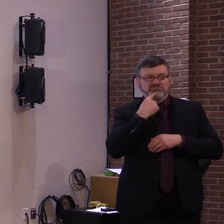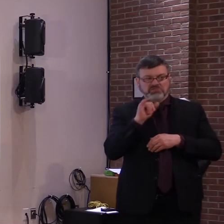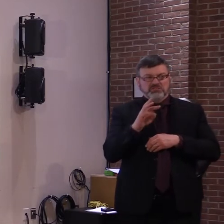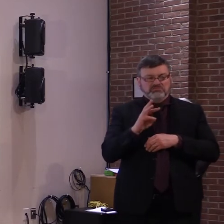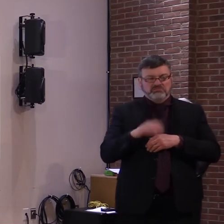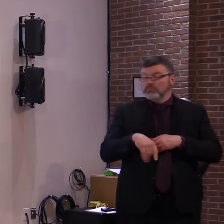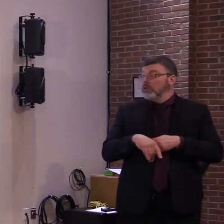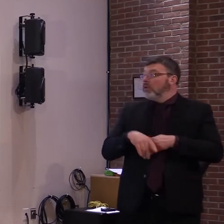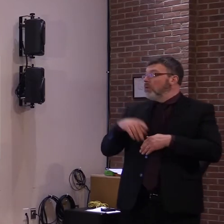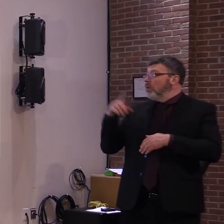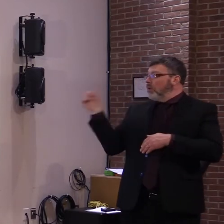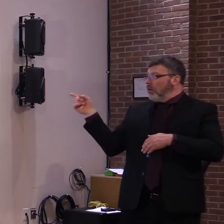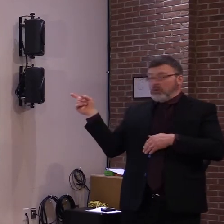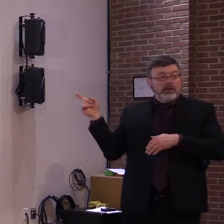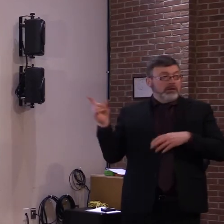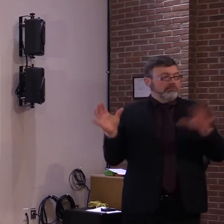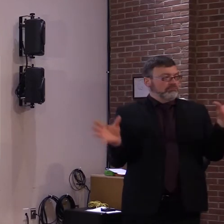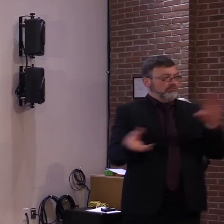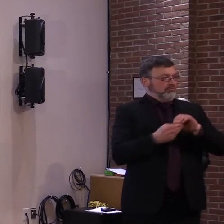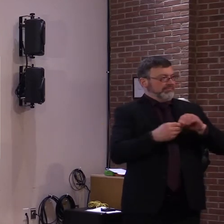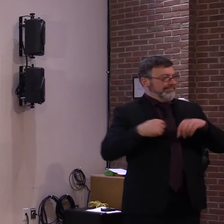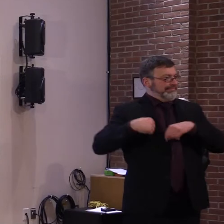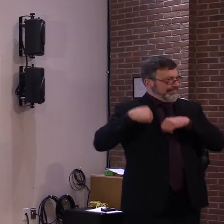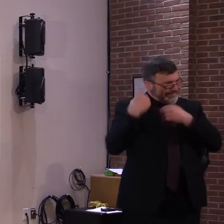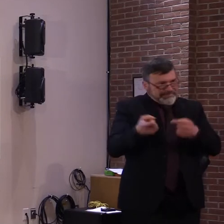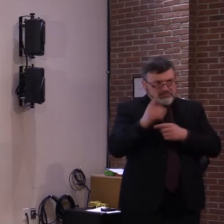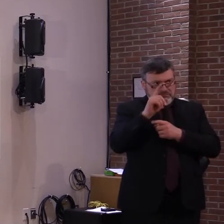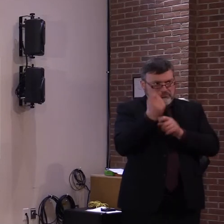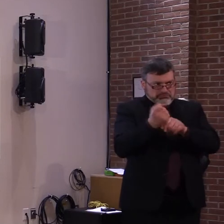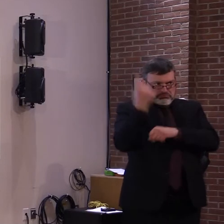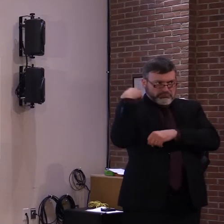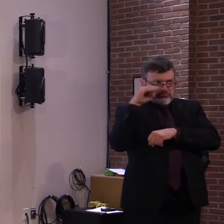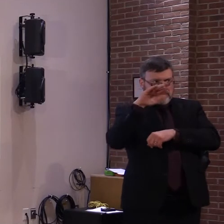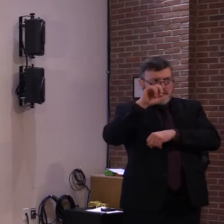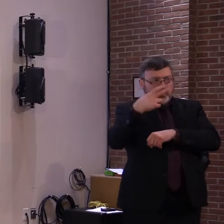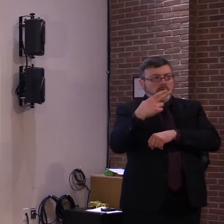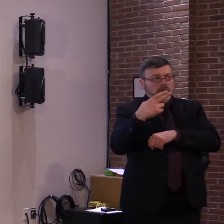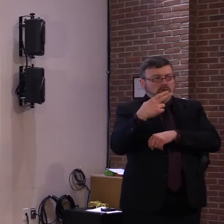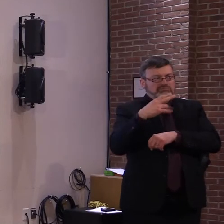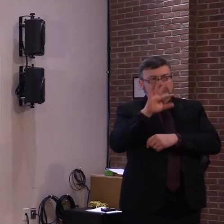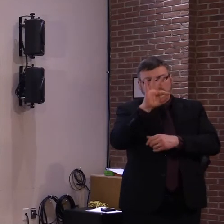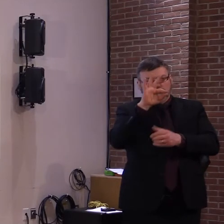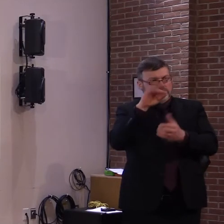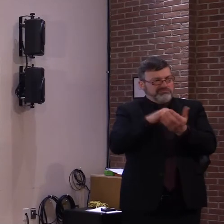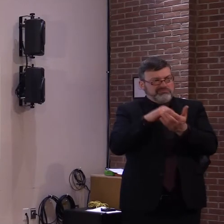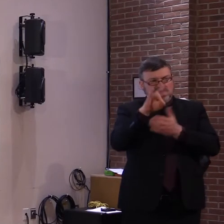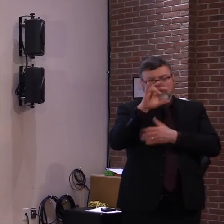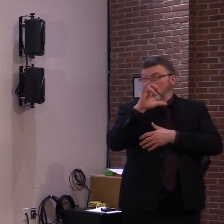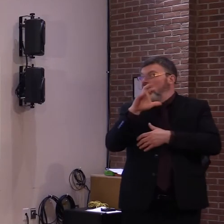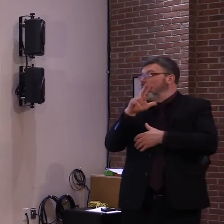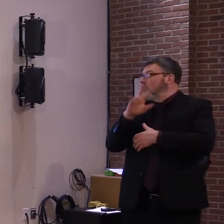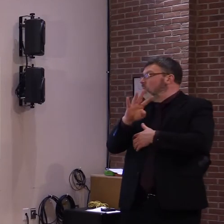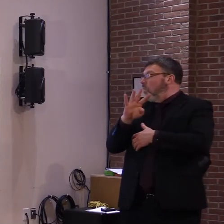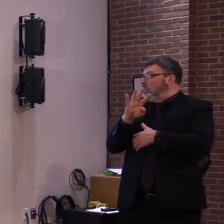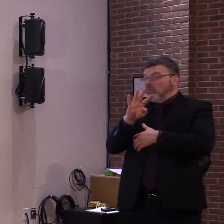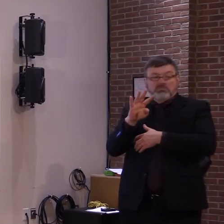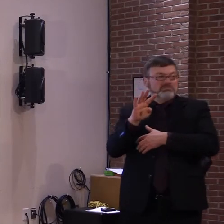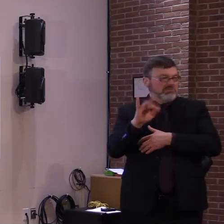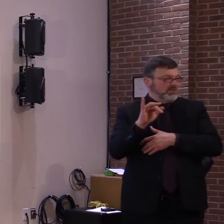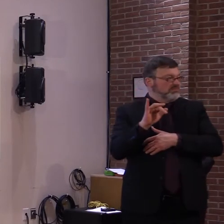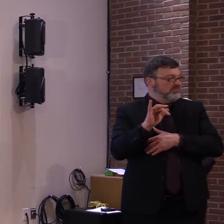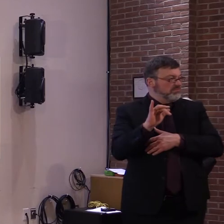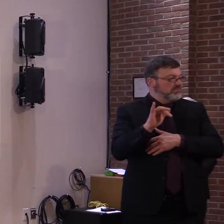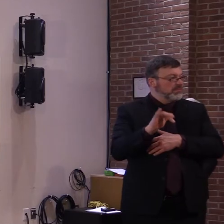Many of us never thought we would see this, but I strongly suspect the next time we meet with you,